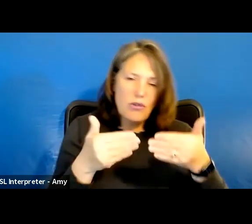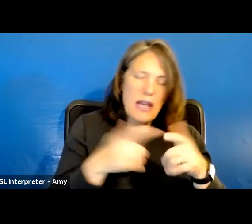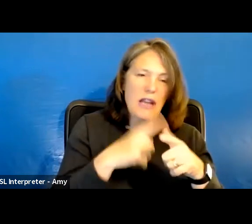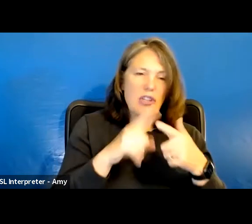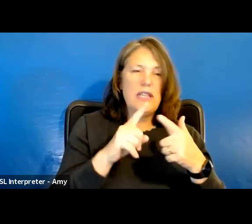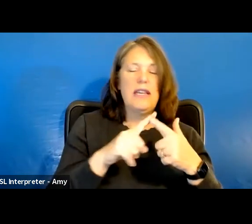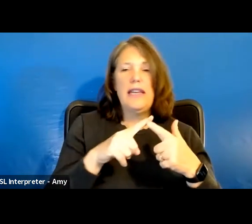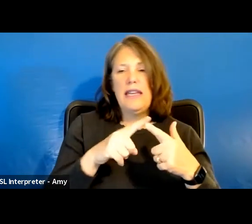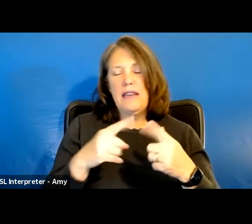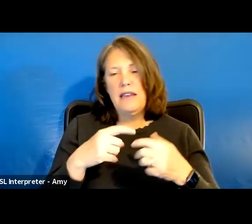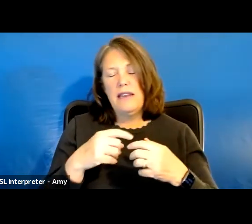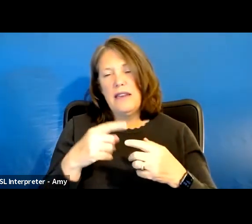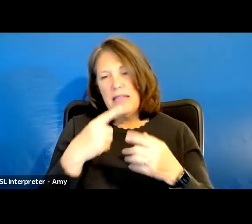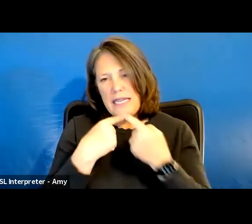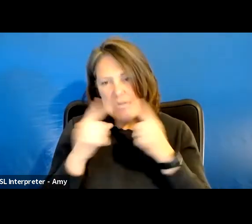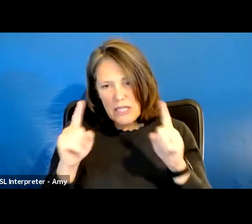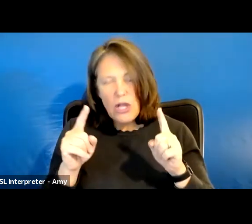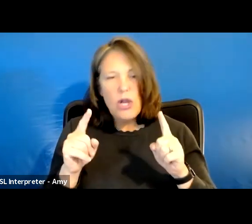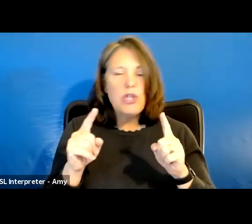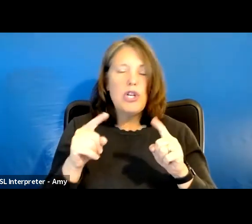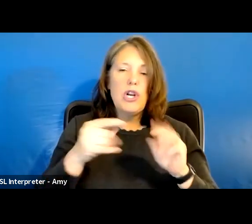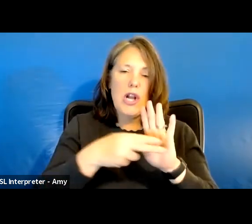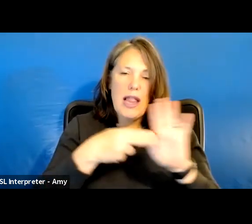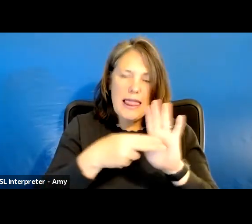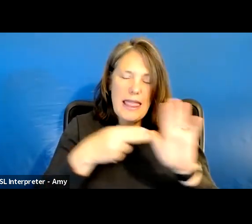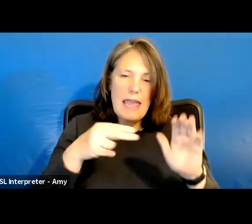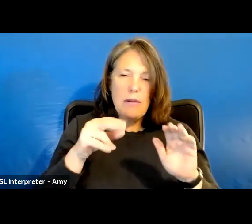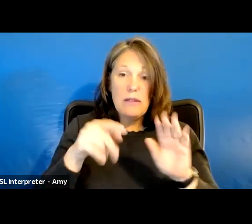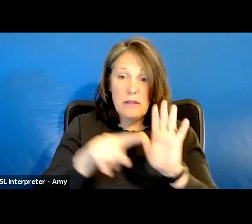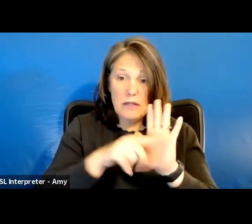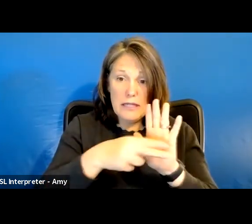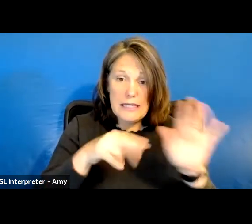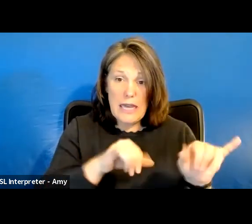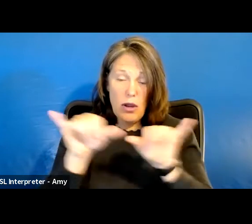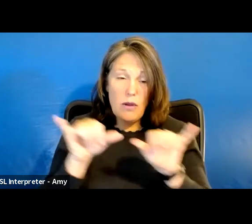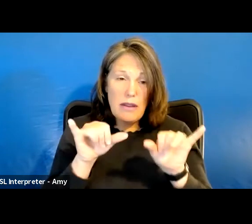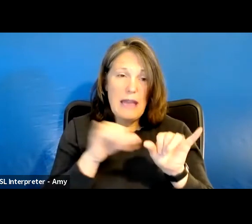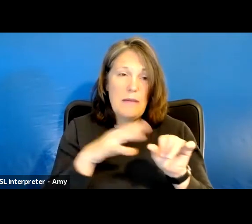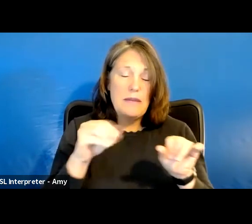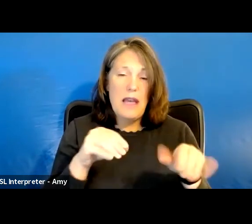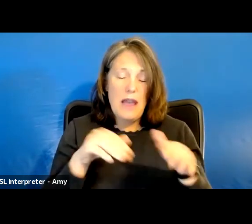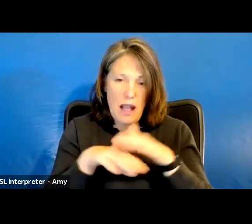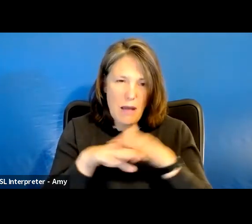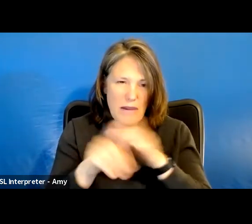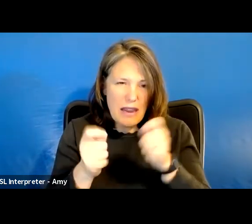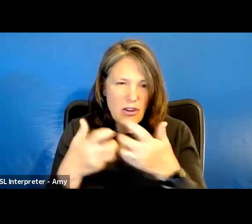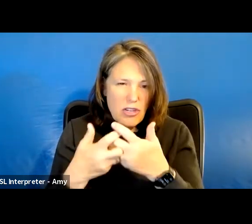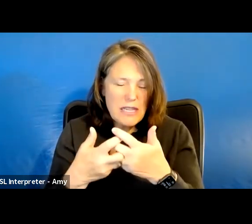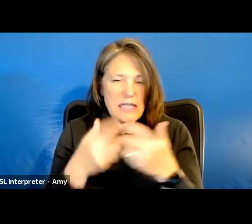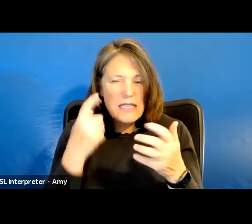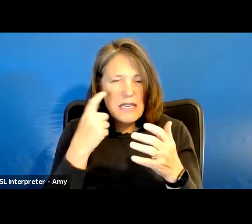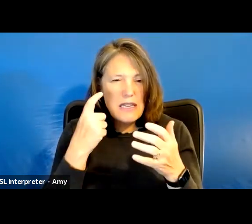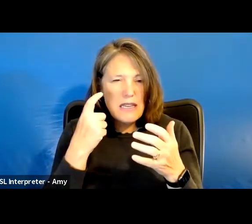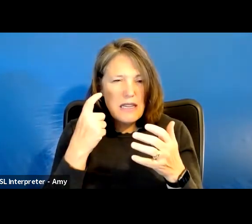disclosure, labels and stereotypes, discrimination, accommodations, adjustments and acknowledgement,